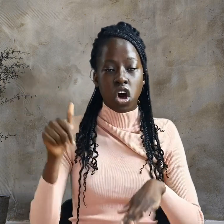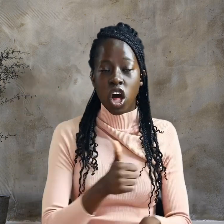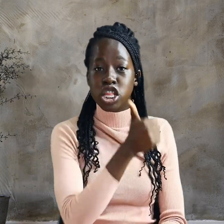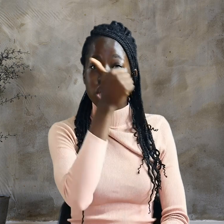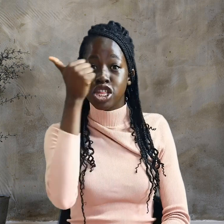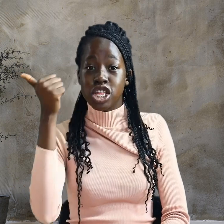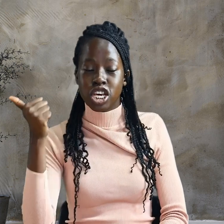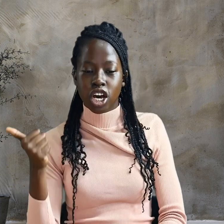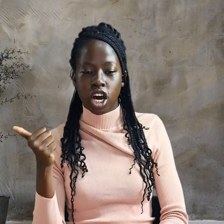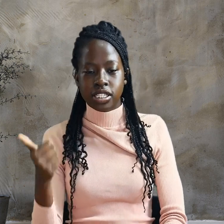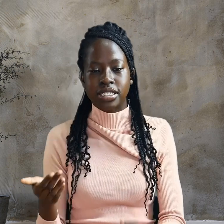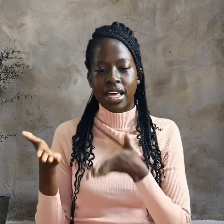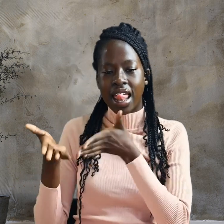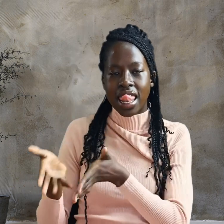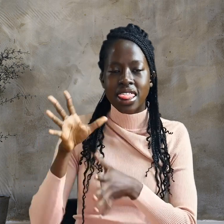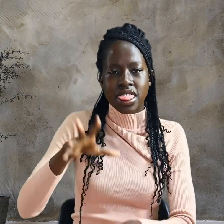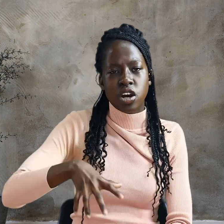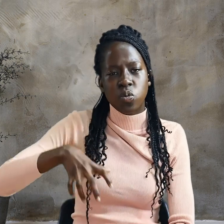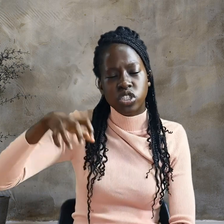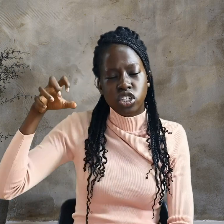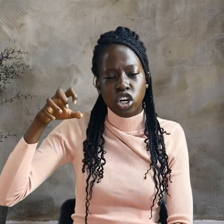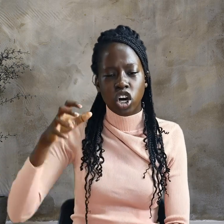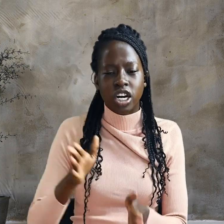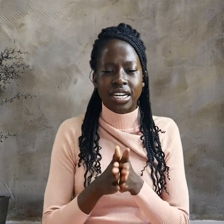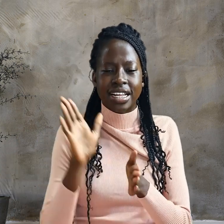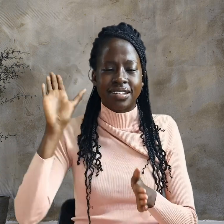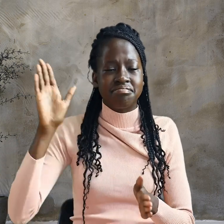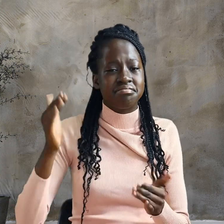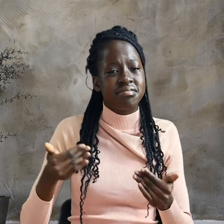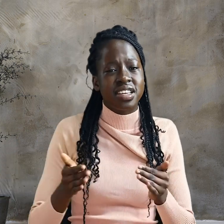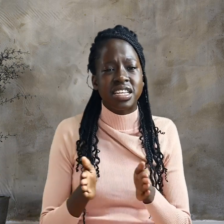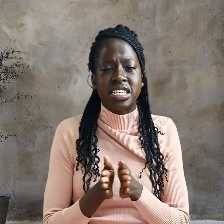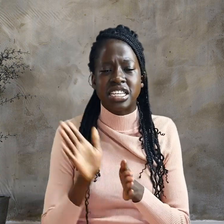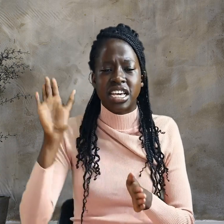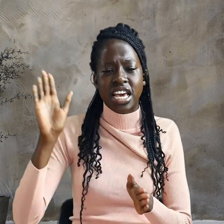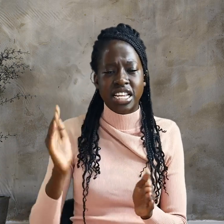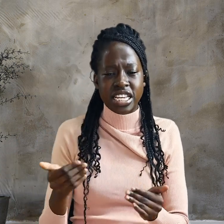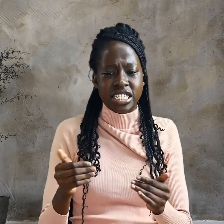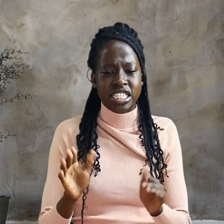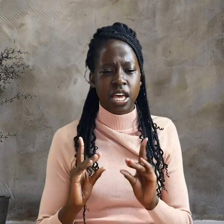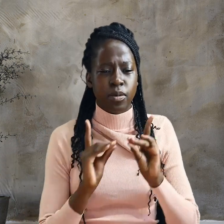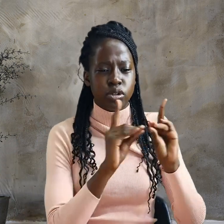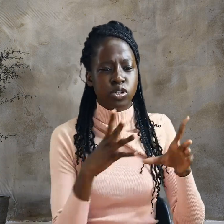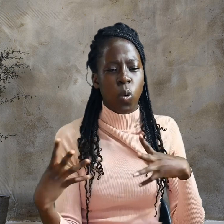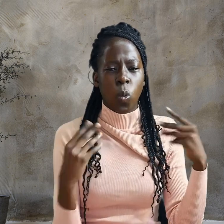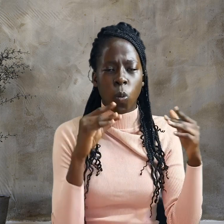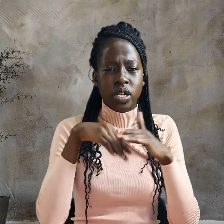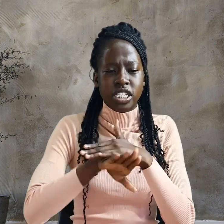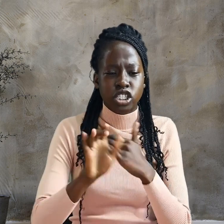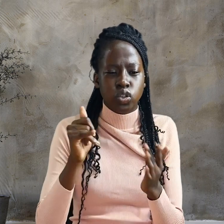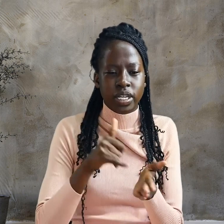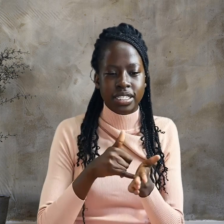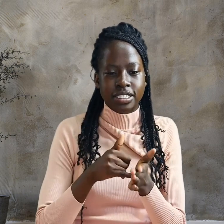On the other side, there was a garden, and he and his disciples went into it.